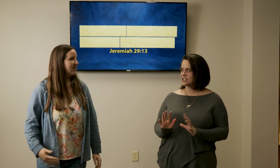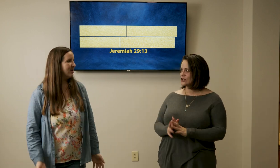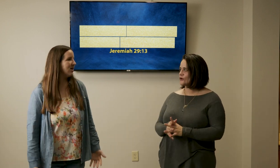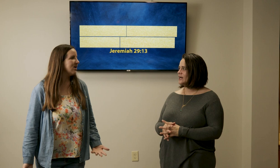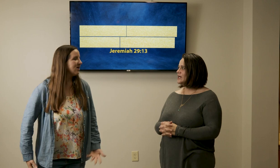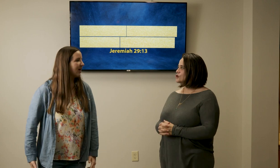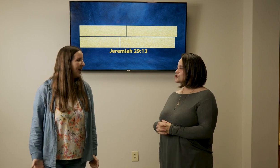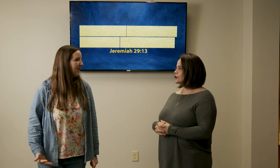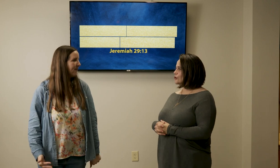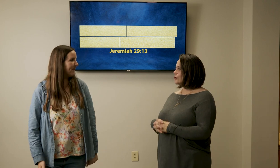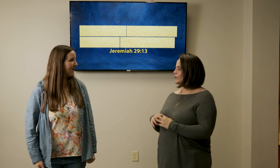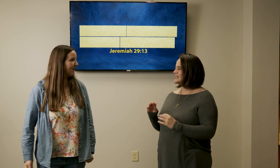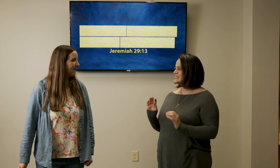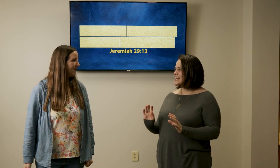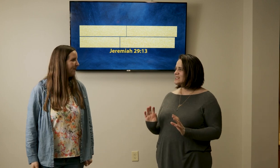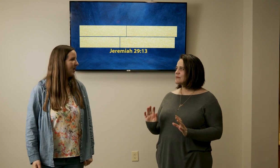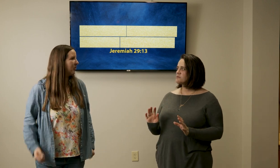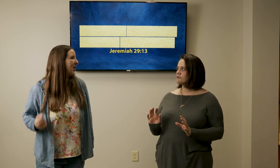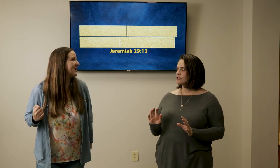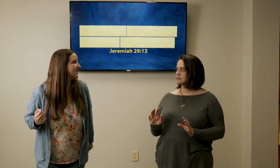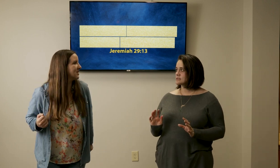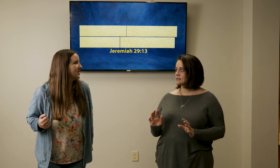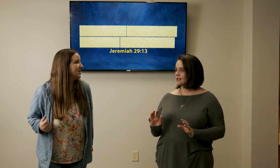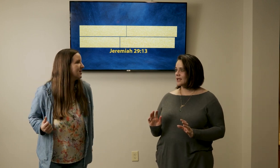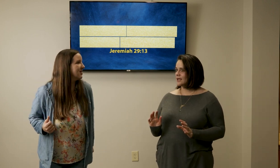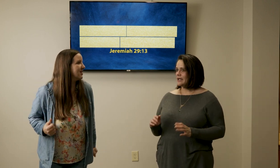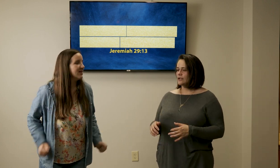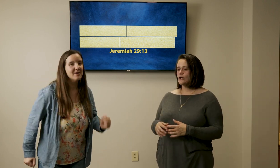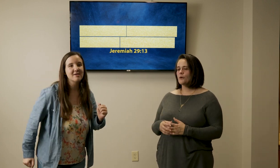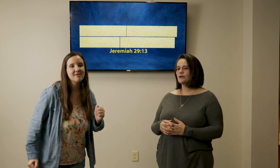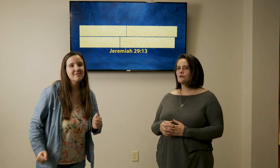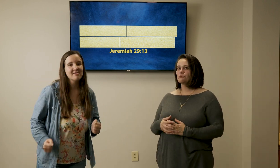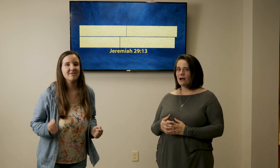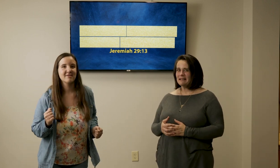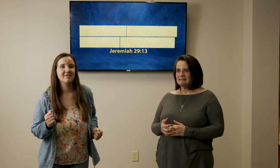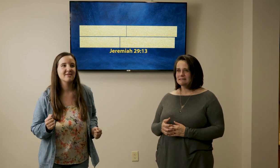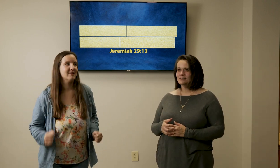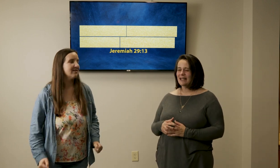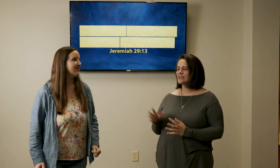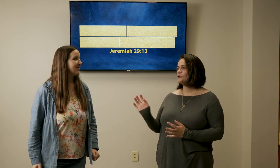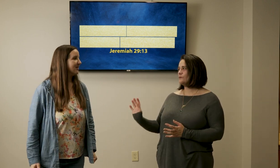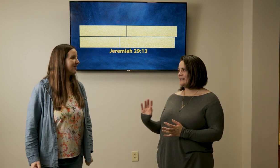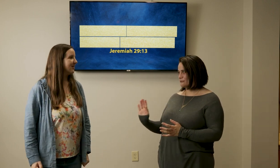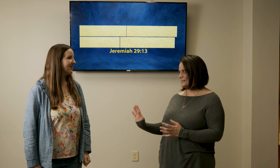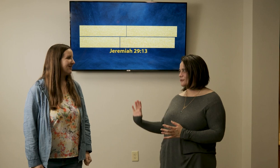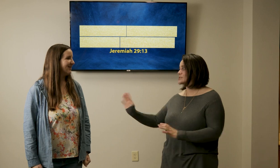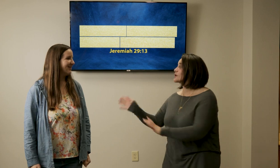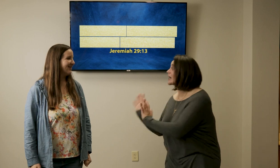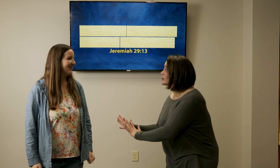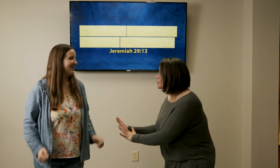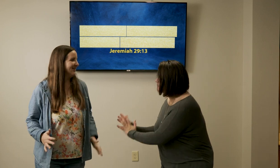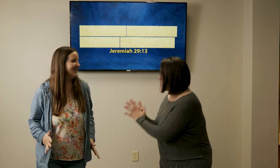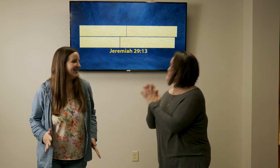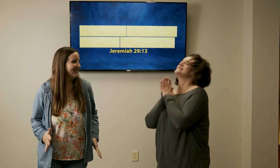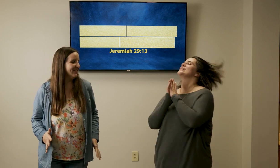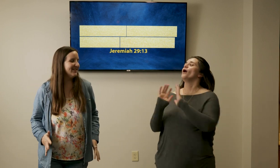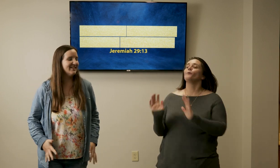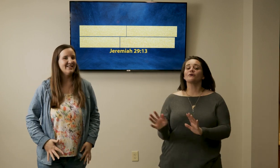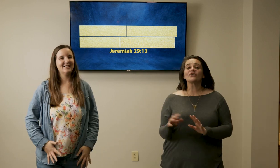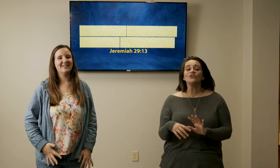you okay to say the memory verse no but you I think you'd win if we did erase we're not gonna do erase what we're gonna